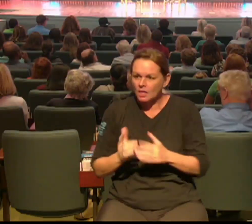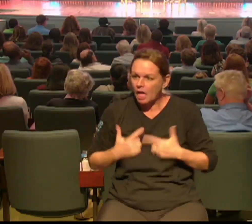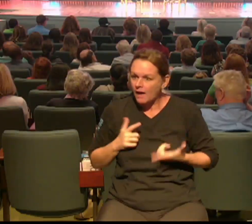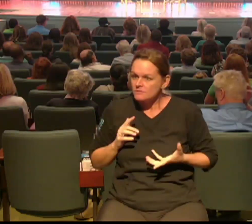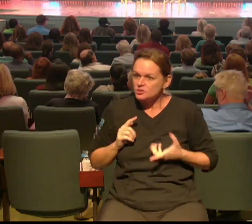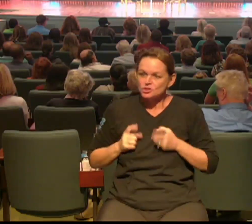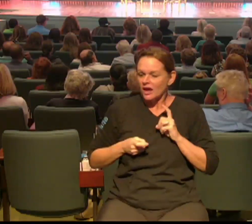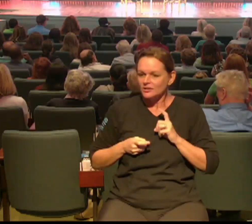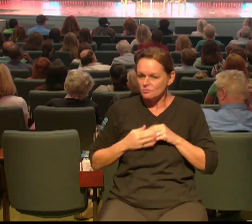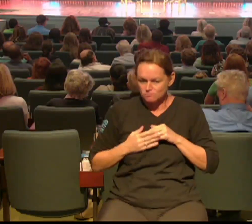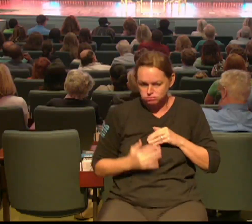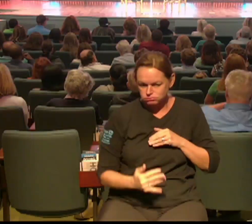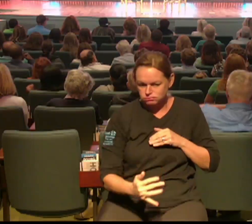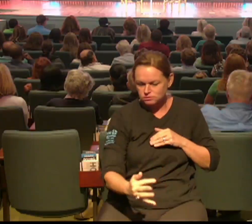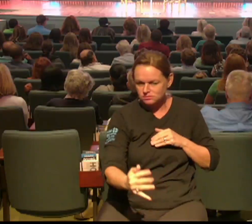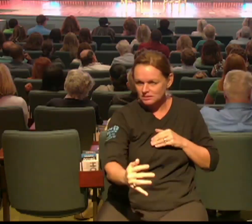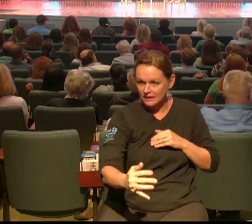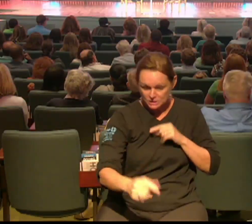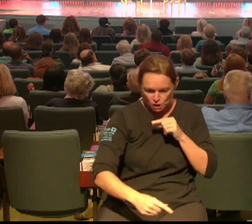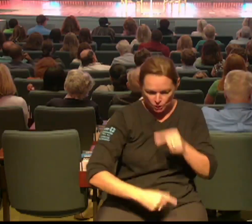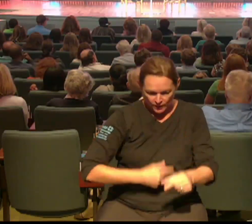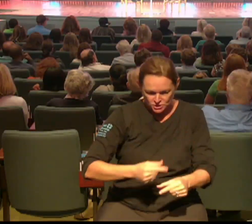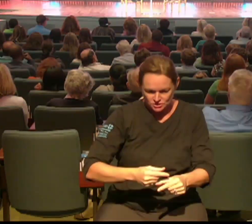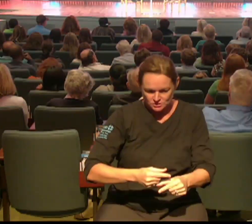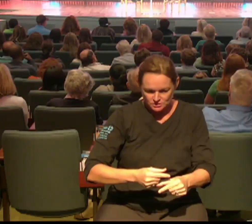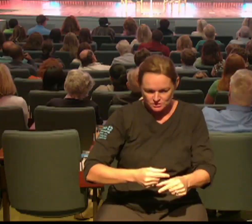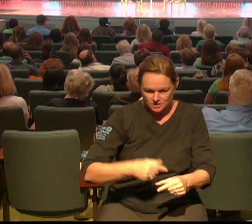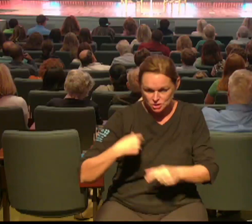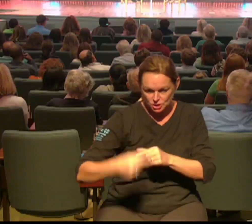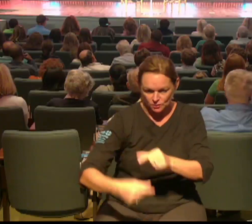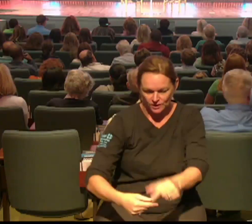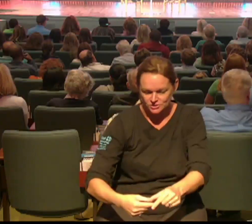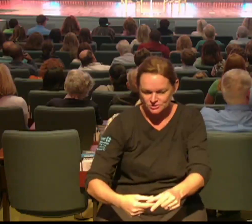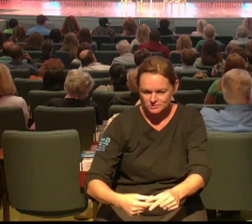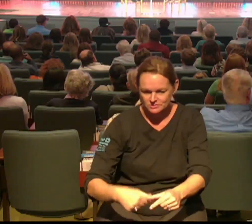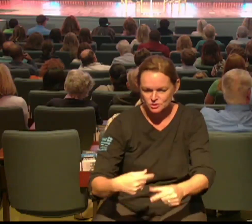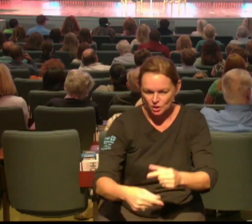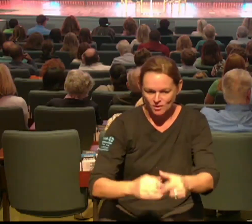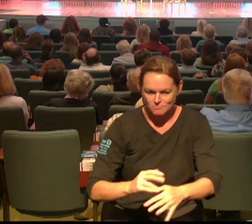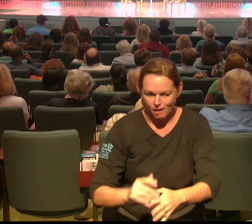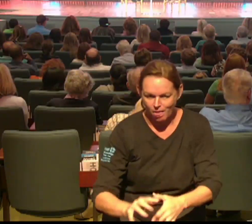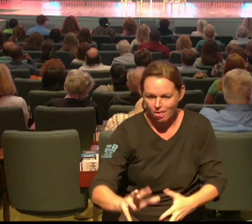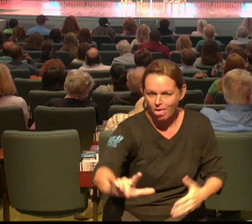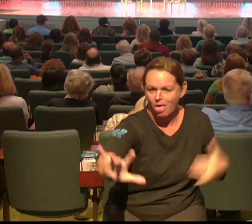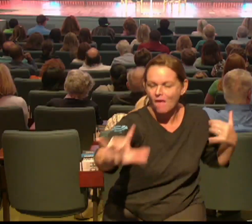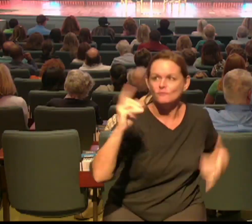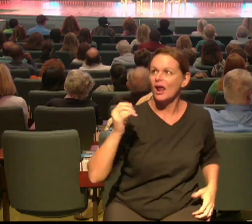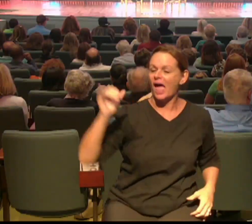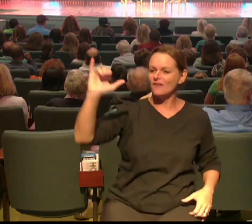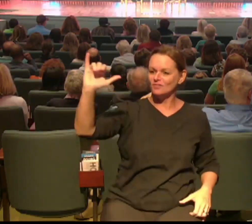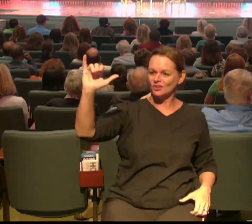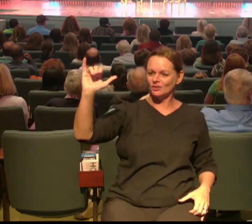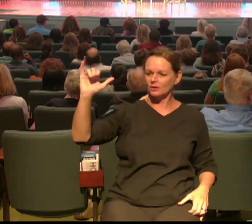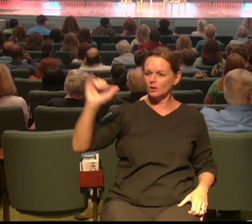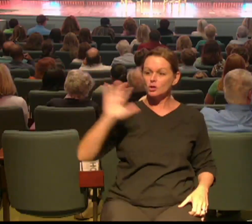for eternity because of the the response to the message but your friend your family member they're not gonna know